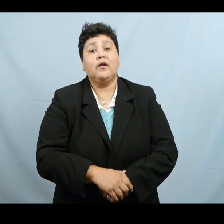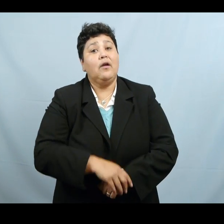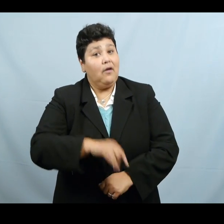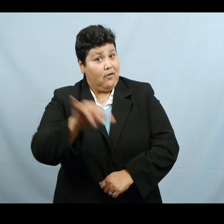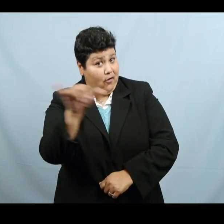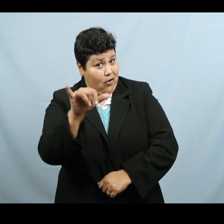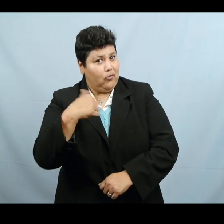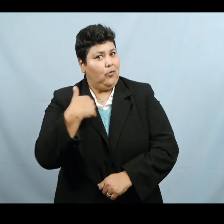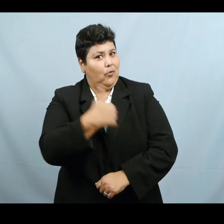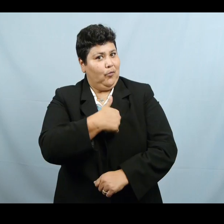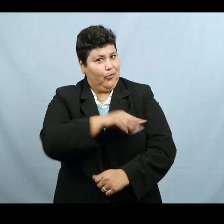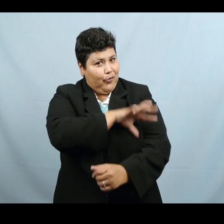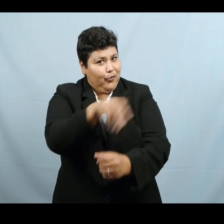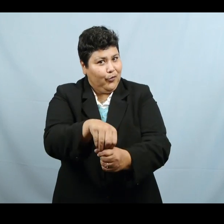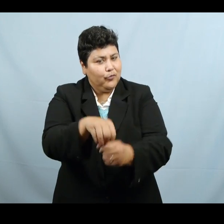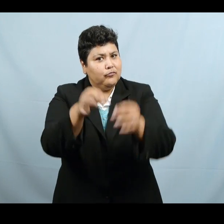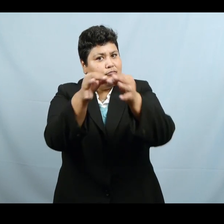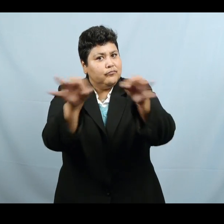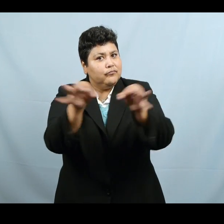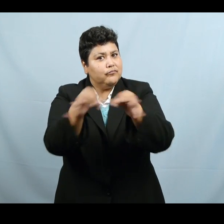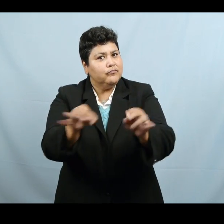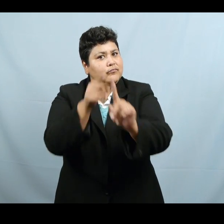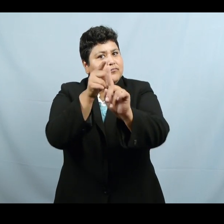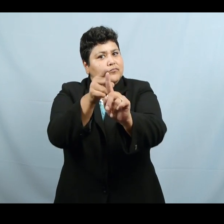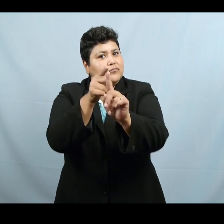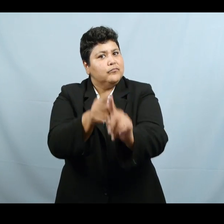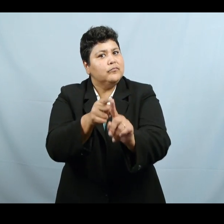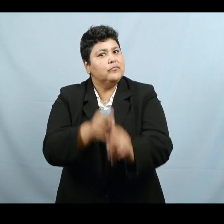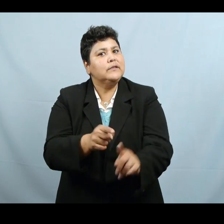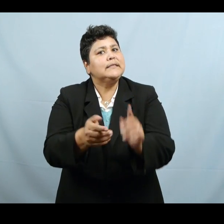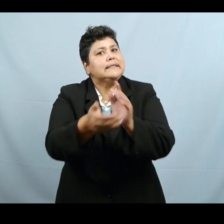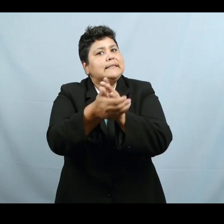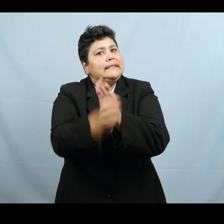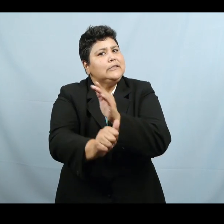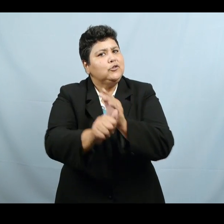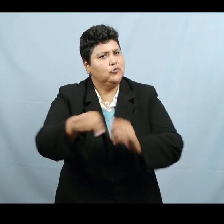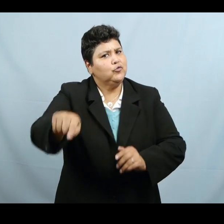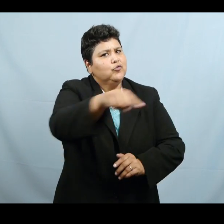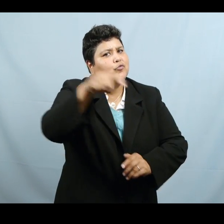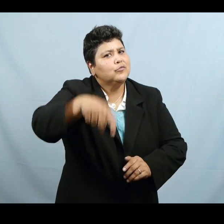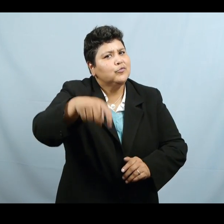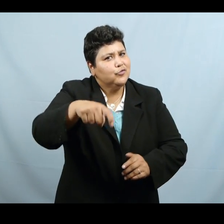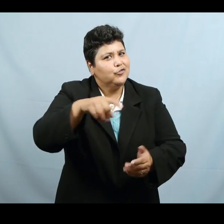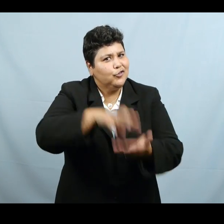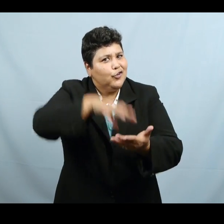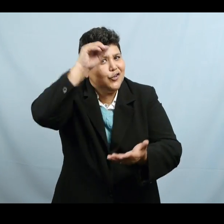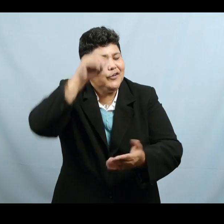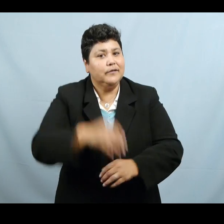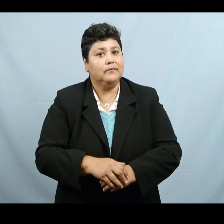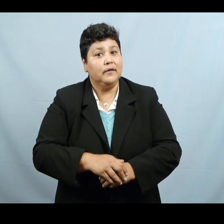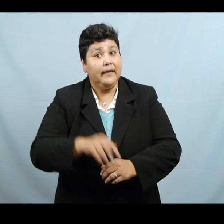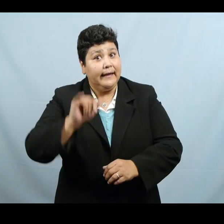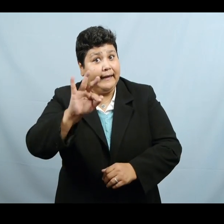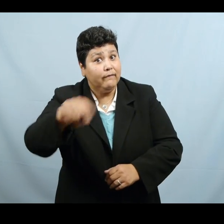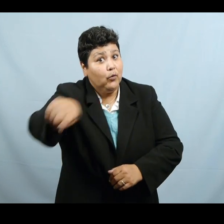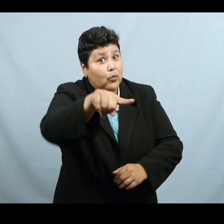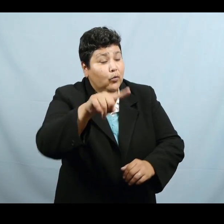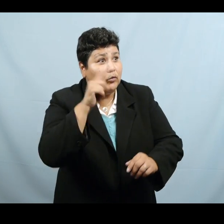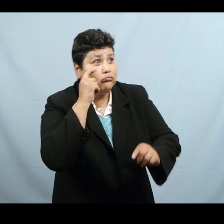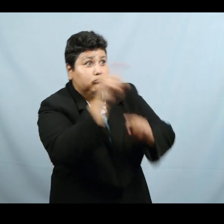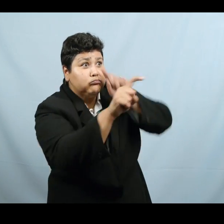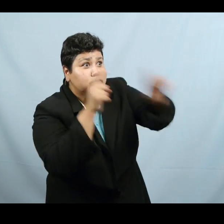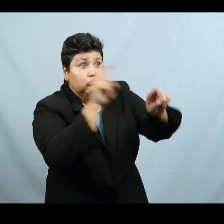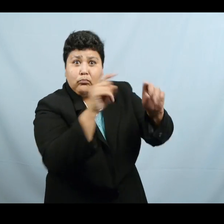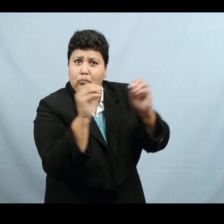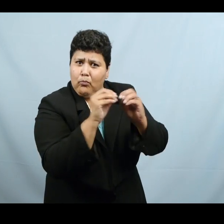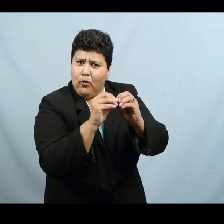you will see highlights for each scenario showing some of the skills used. Only a few skills are listed. We encourage you